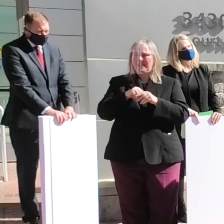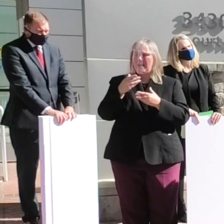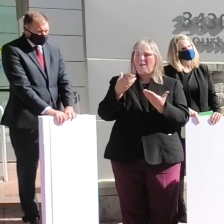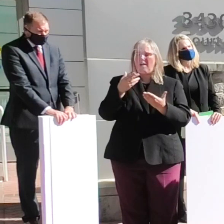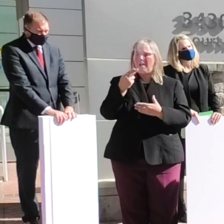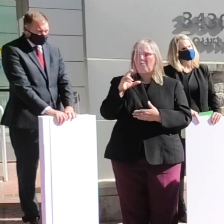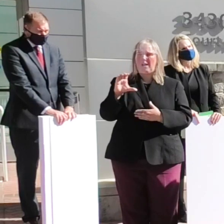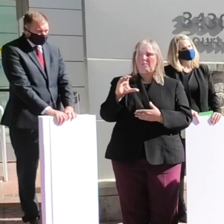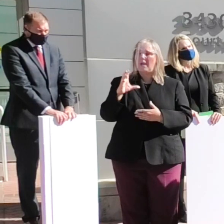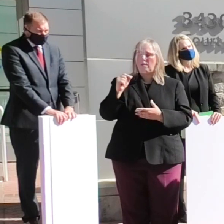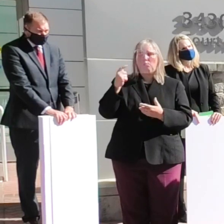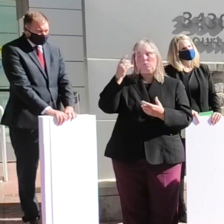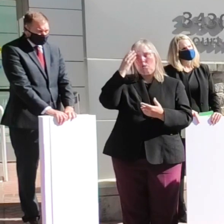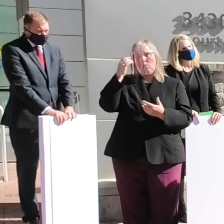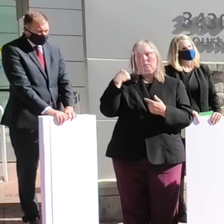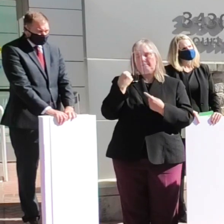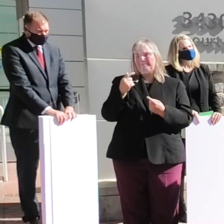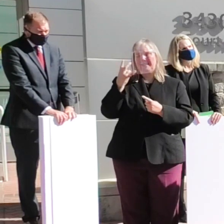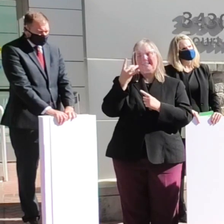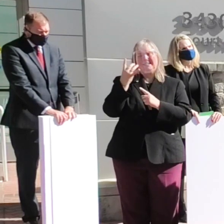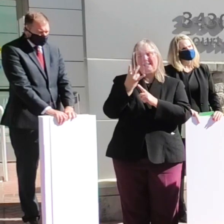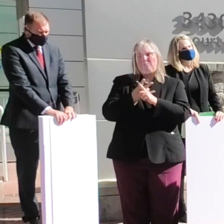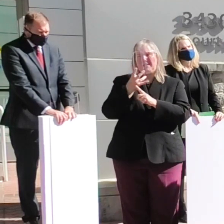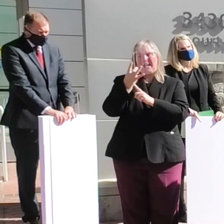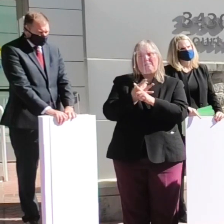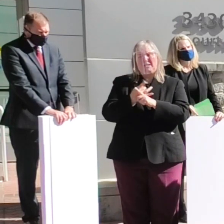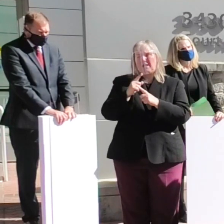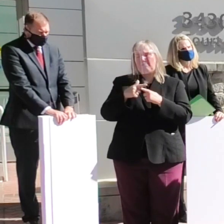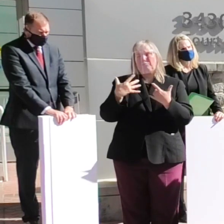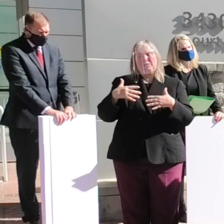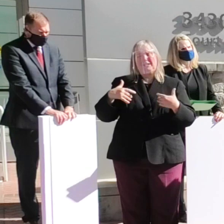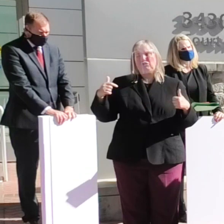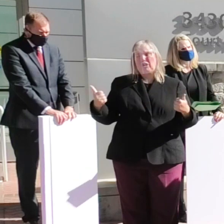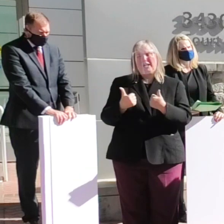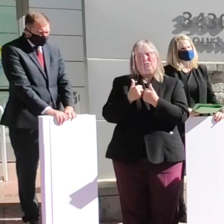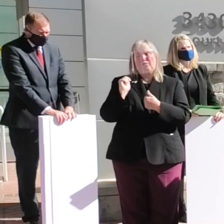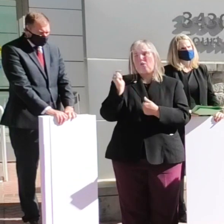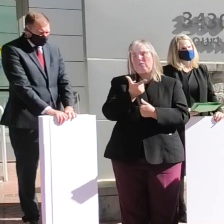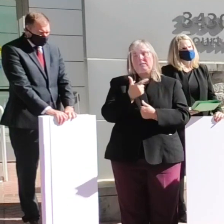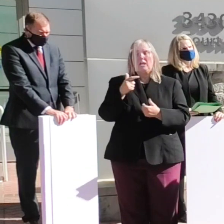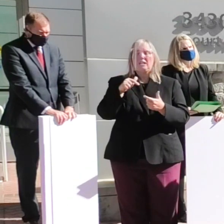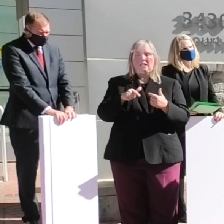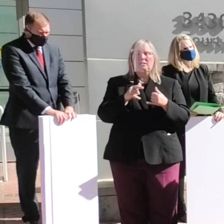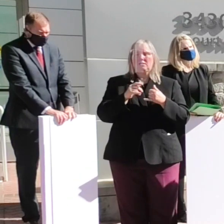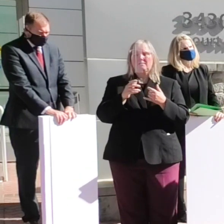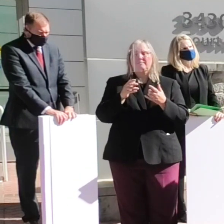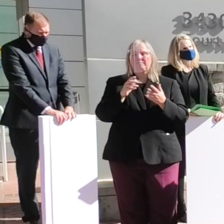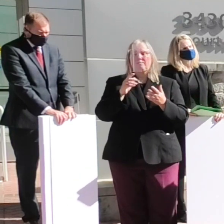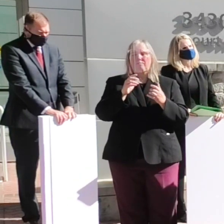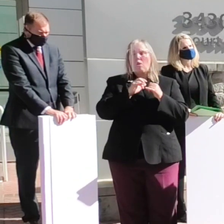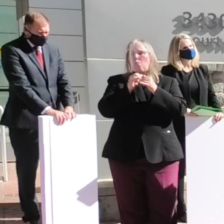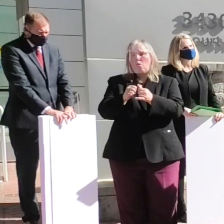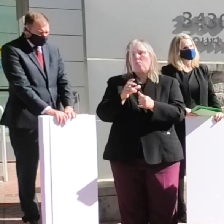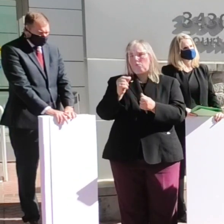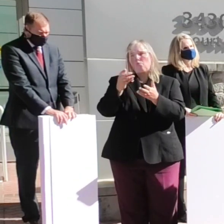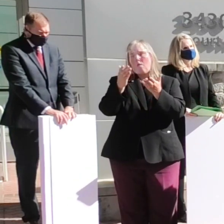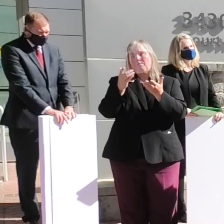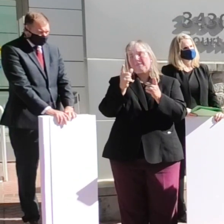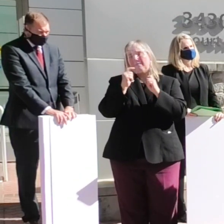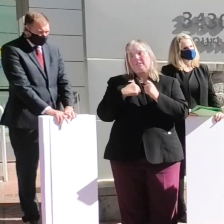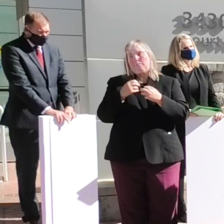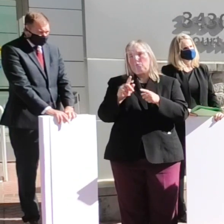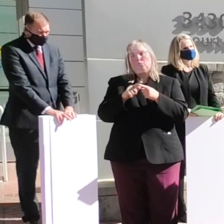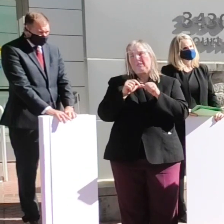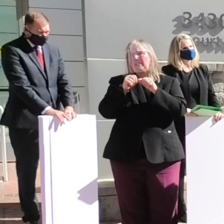seven, eight months have been very challenging for all of us. This award will offer us an opportunity to continue to